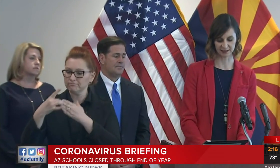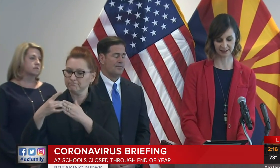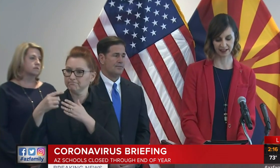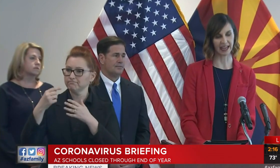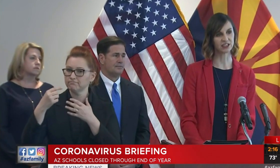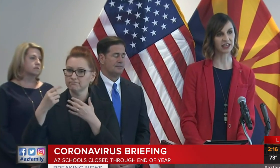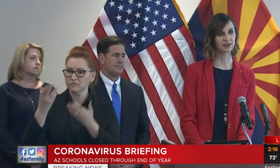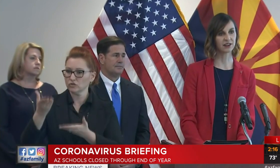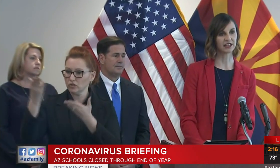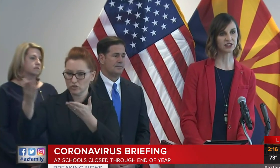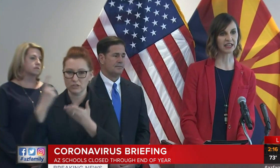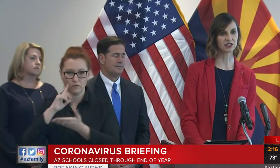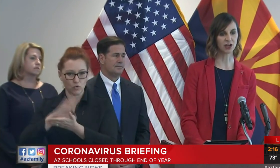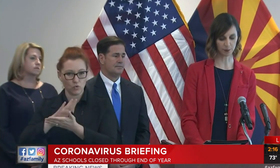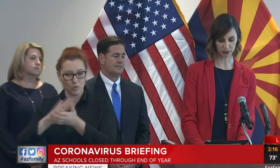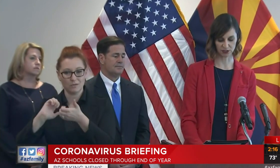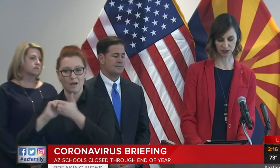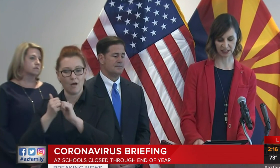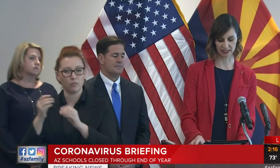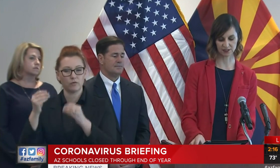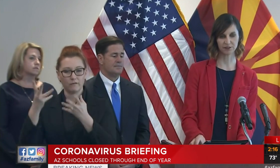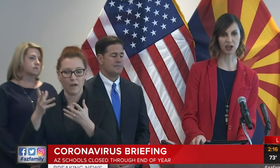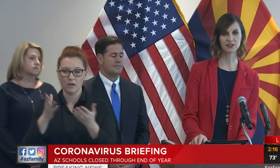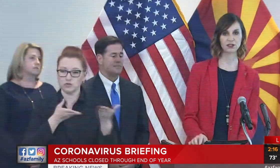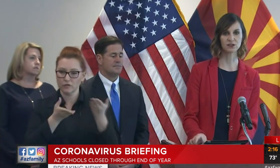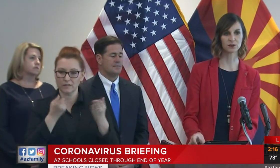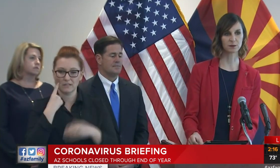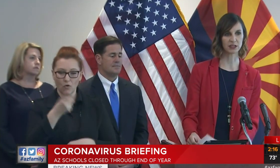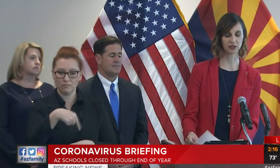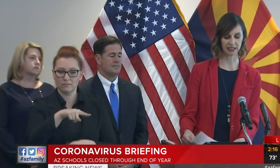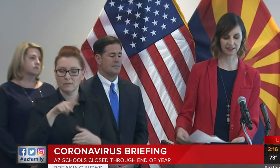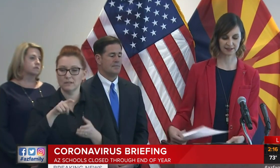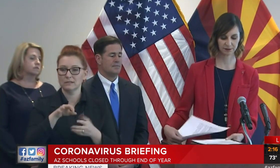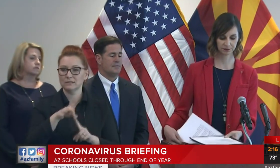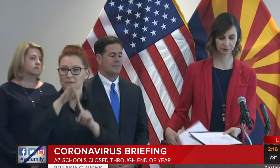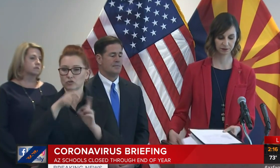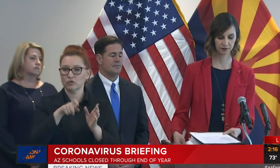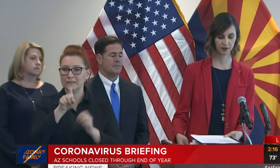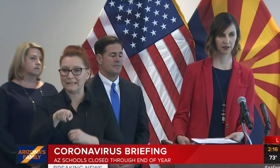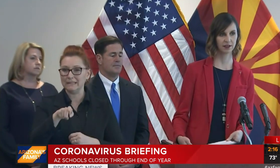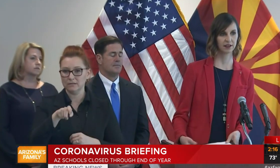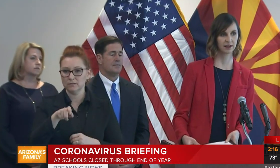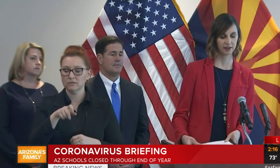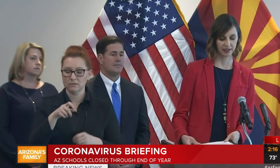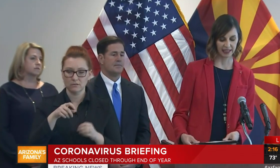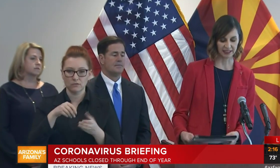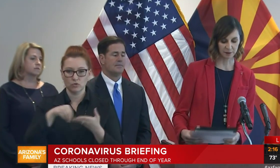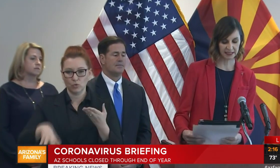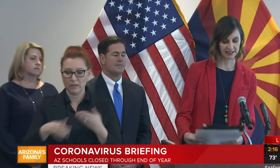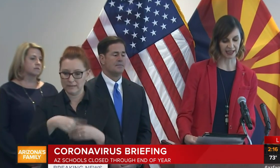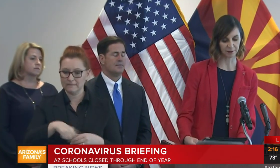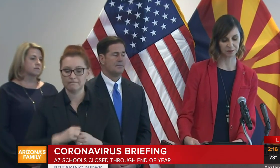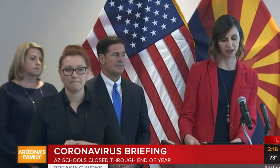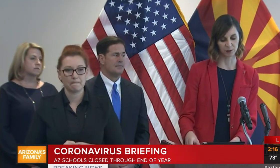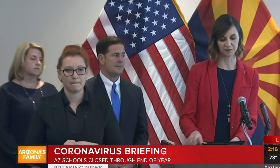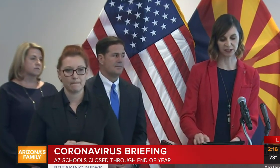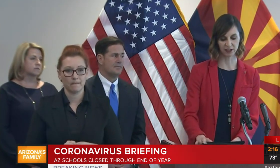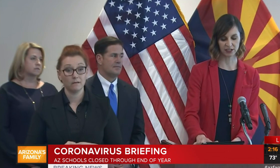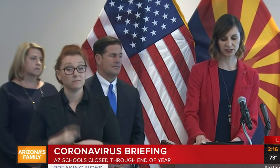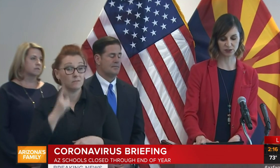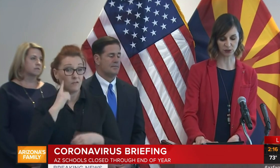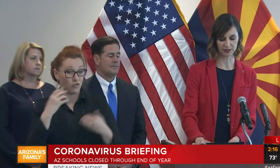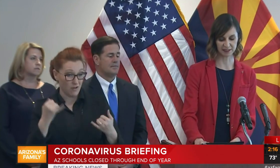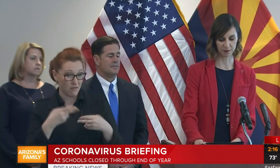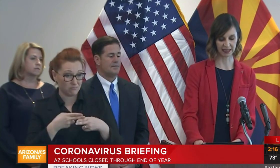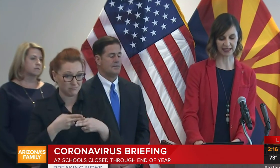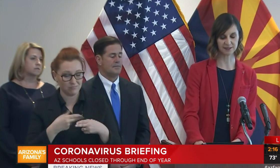services and general education opportunities for our students with special needs. In the meantime, we've